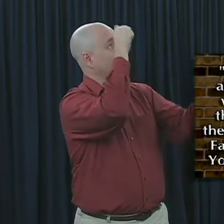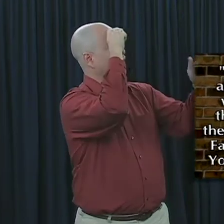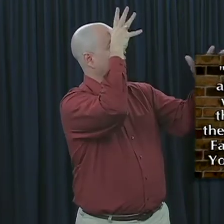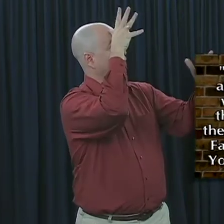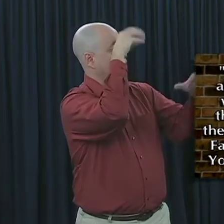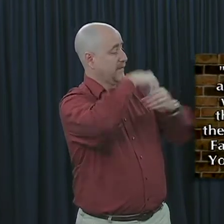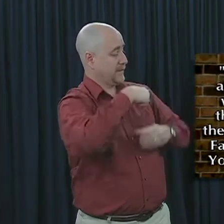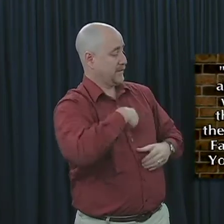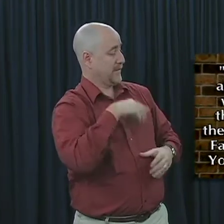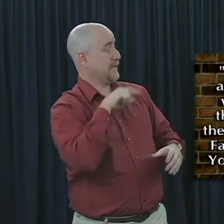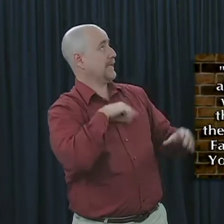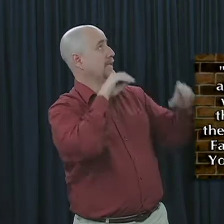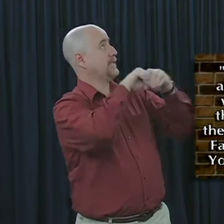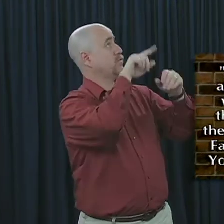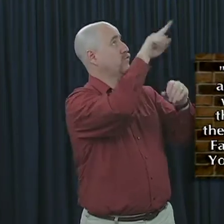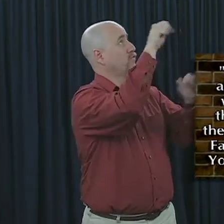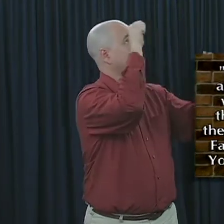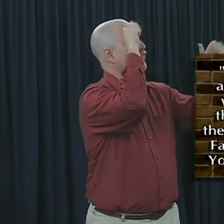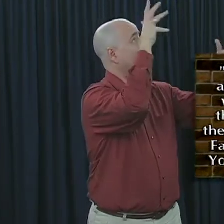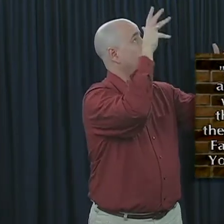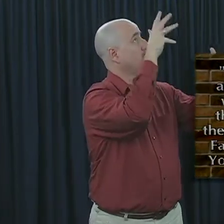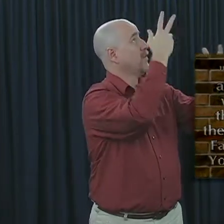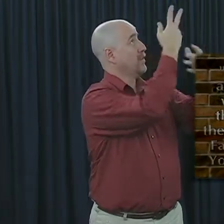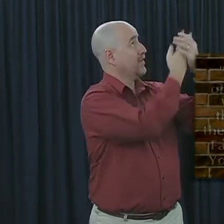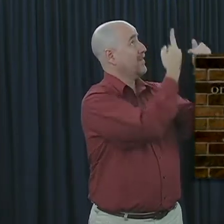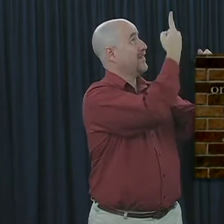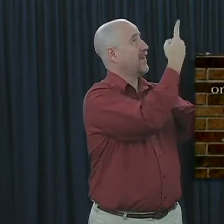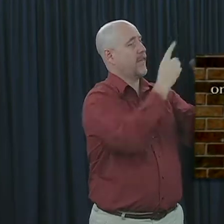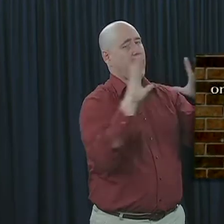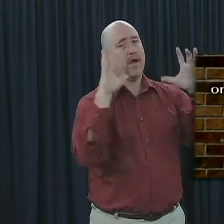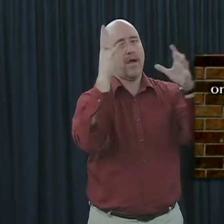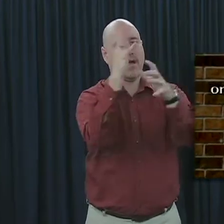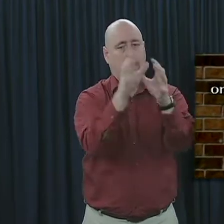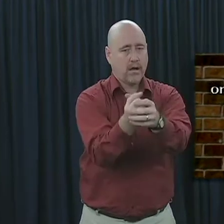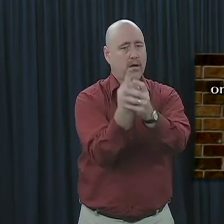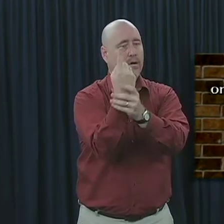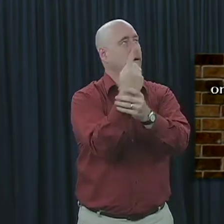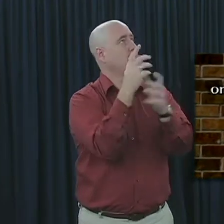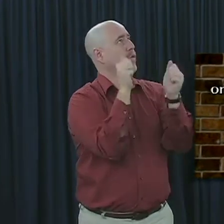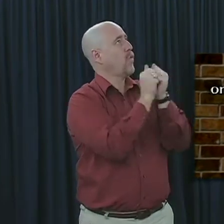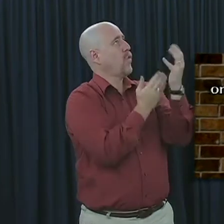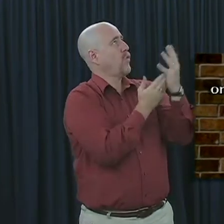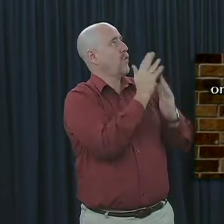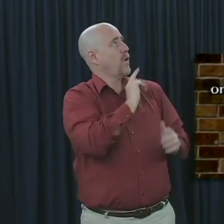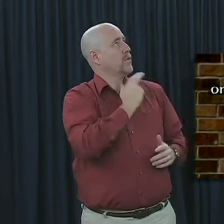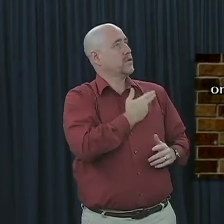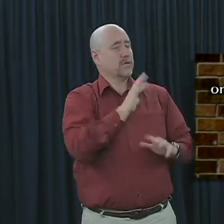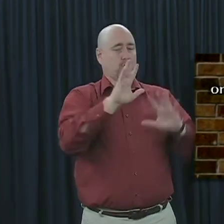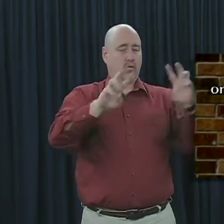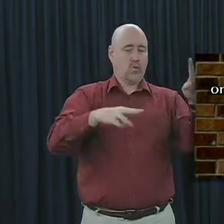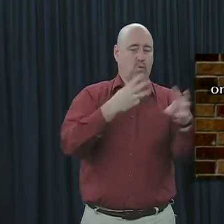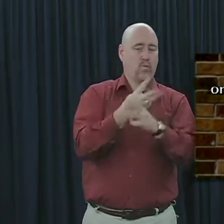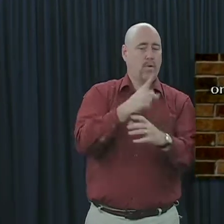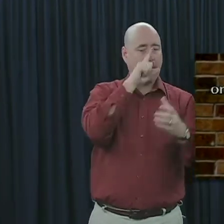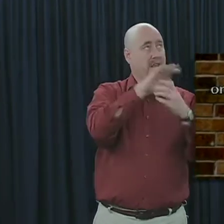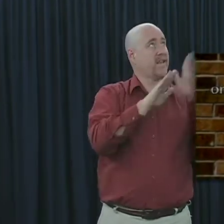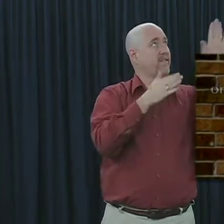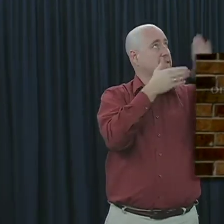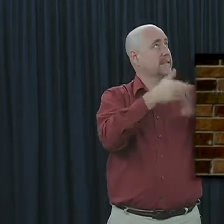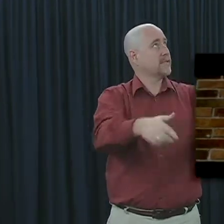Father, are in me and I in you, that they also may be one in us, that the world may believe that you sent me.